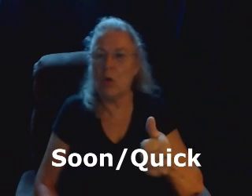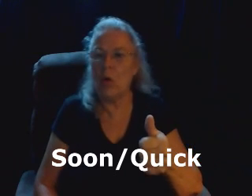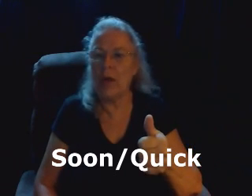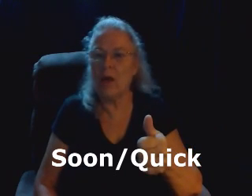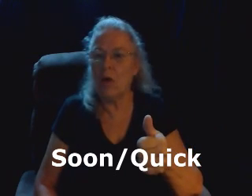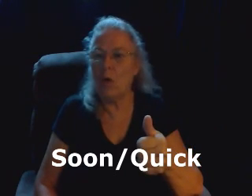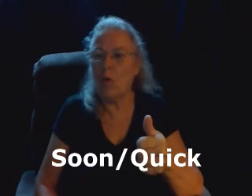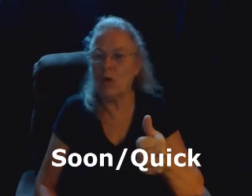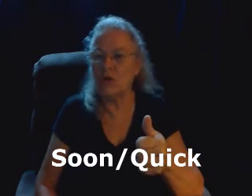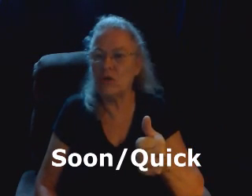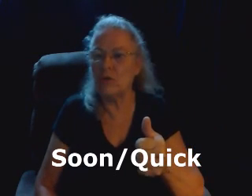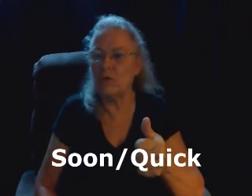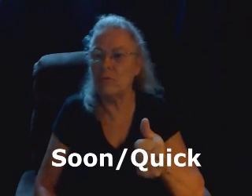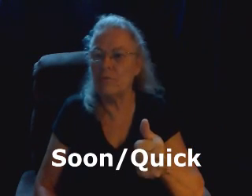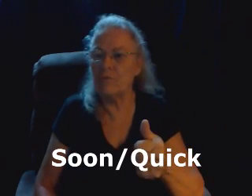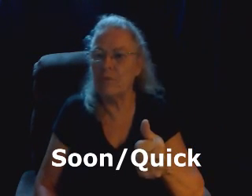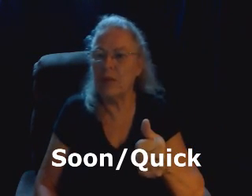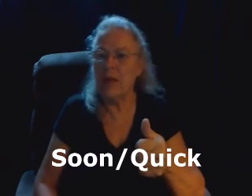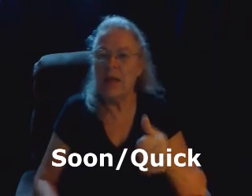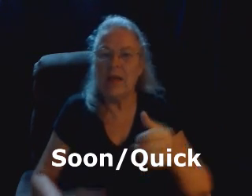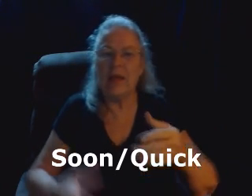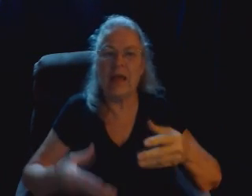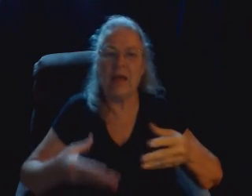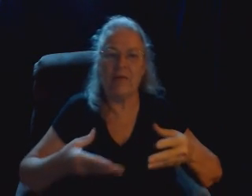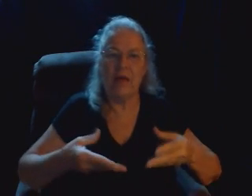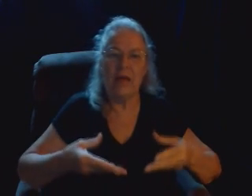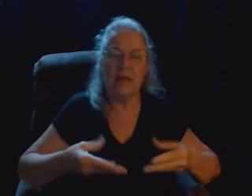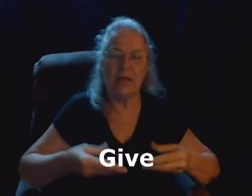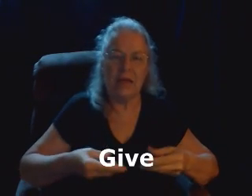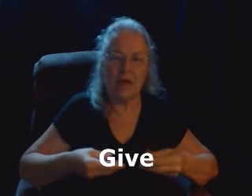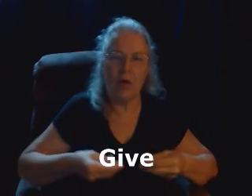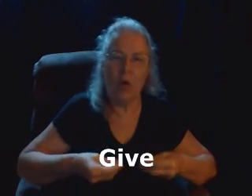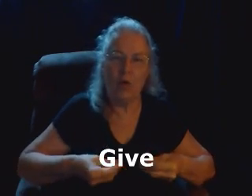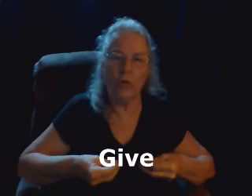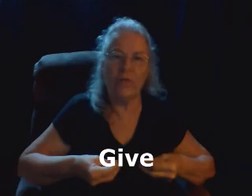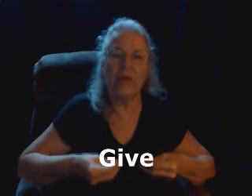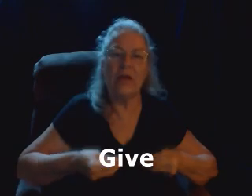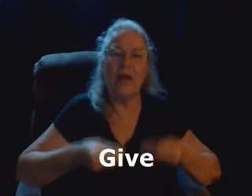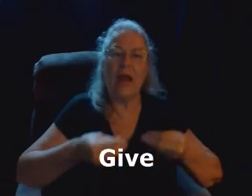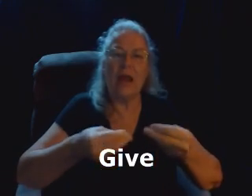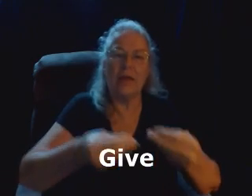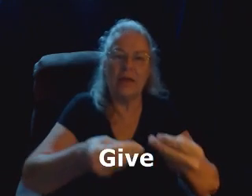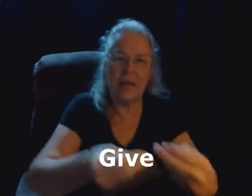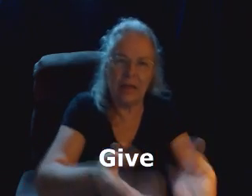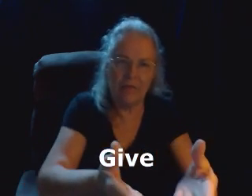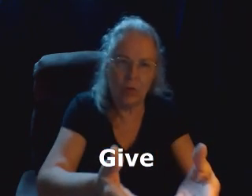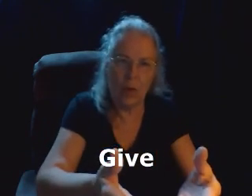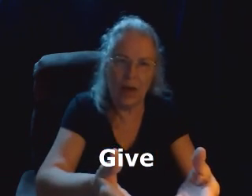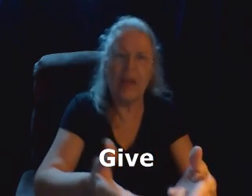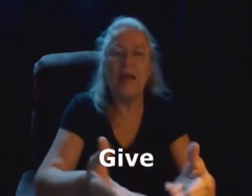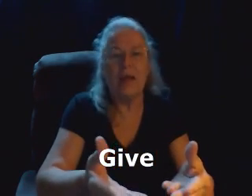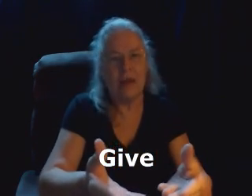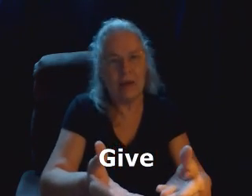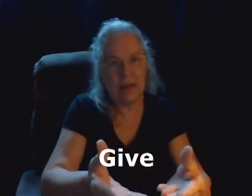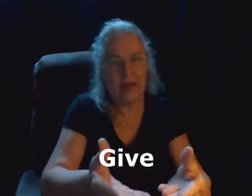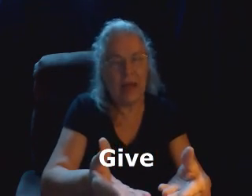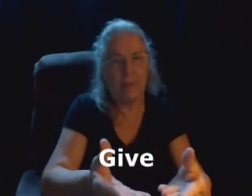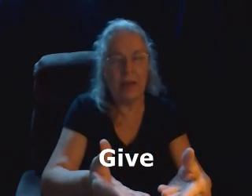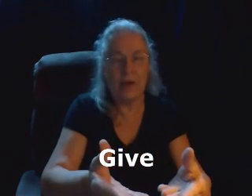Quick or soon. Give. Get a hold of it, and give it away. Now, it can be a